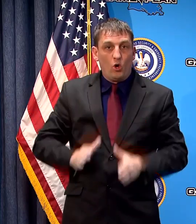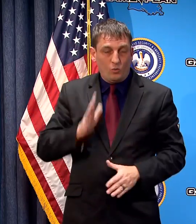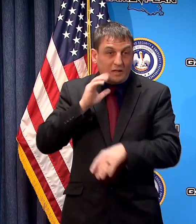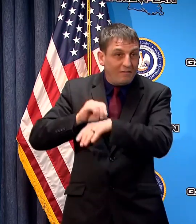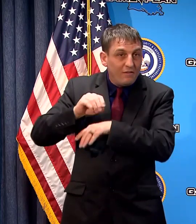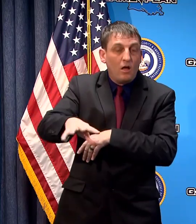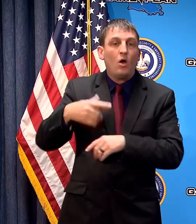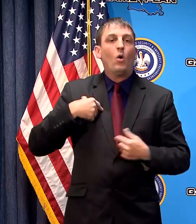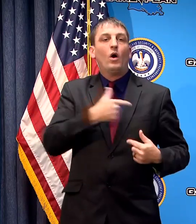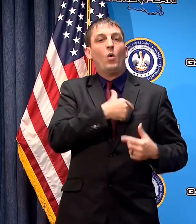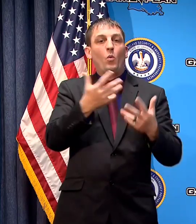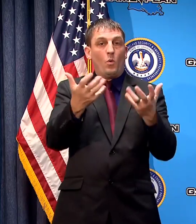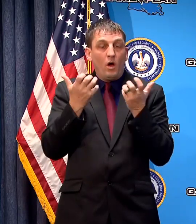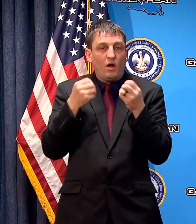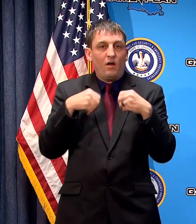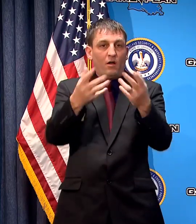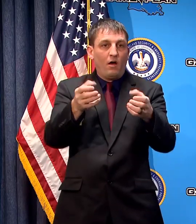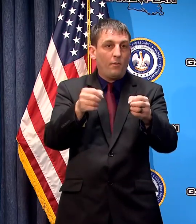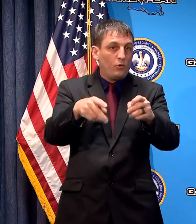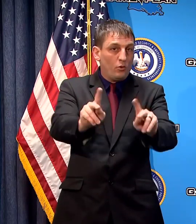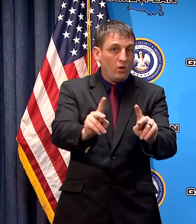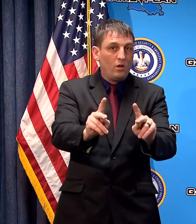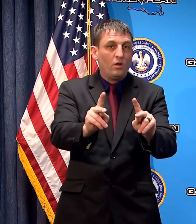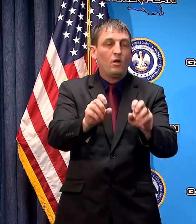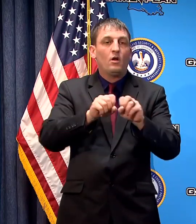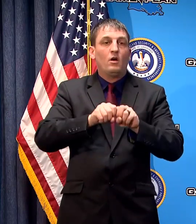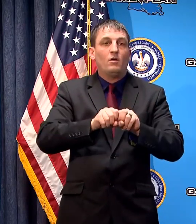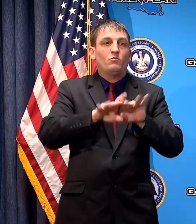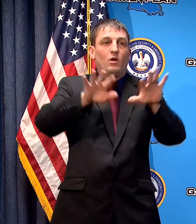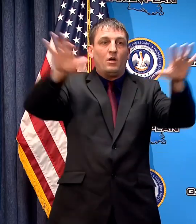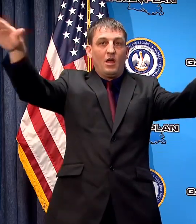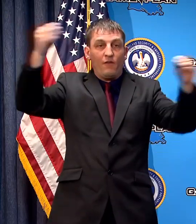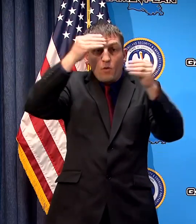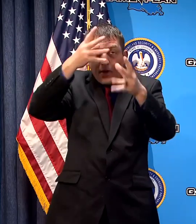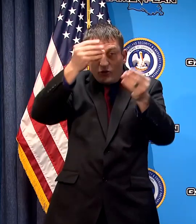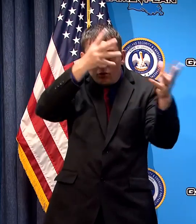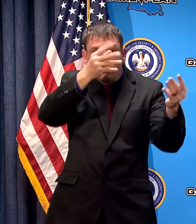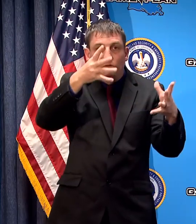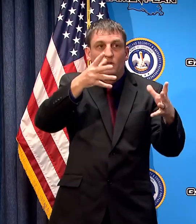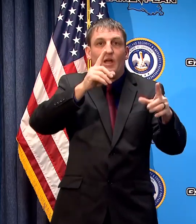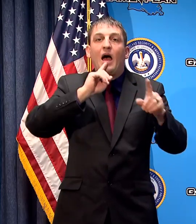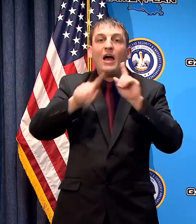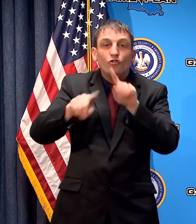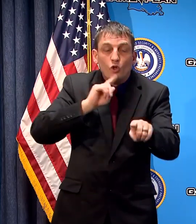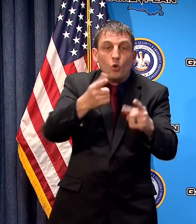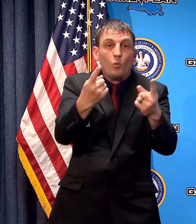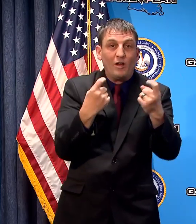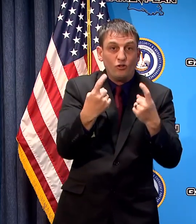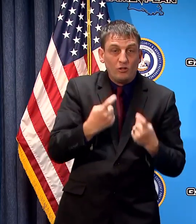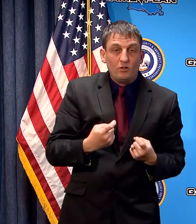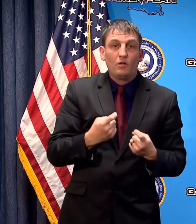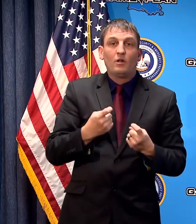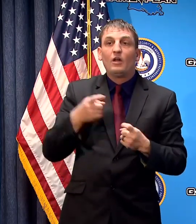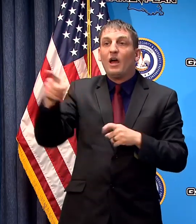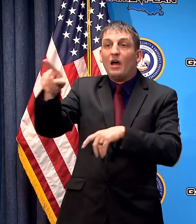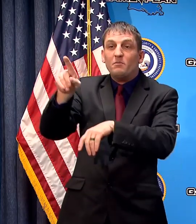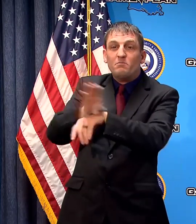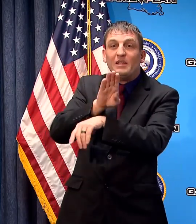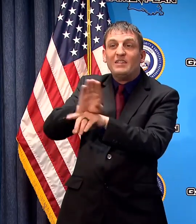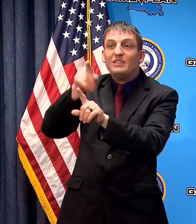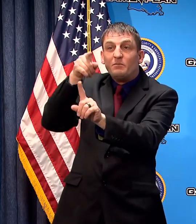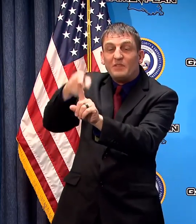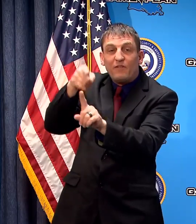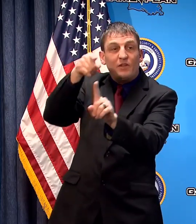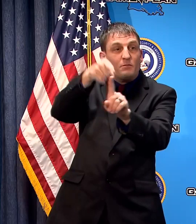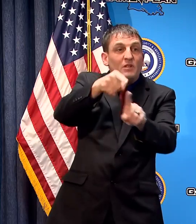we wanted an opportunity to be able to disseminate information to answer questions engage in industry specific, business specific